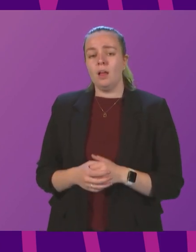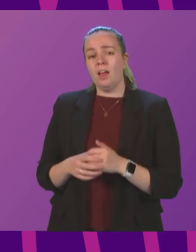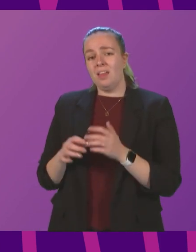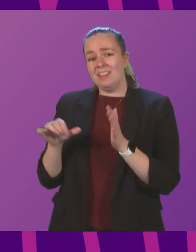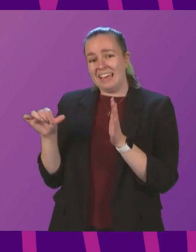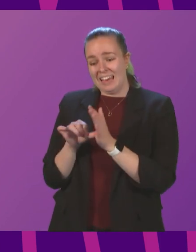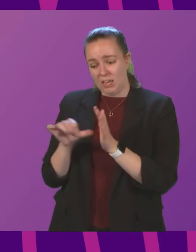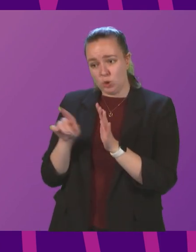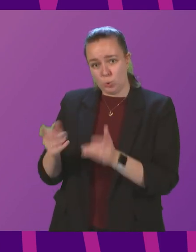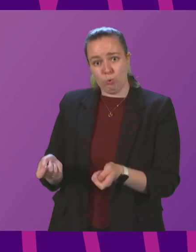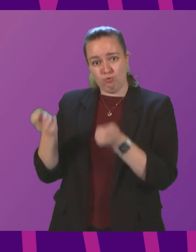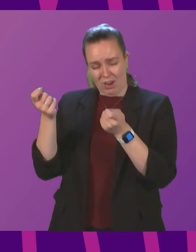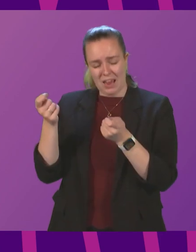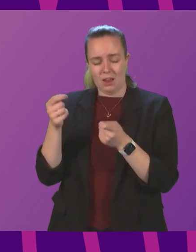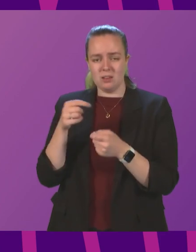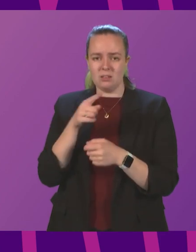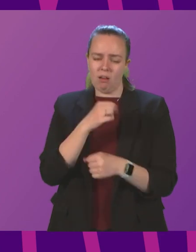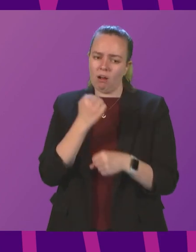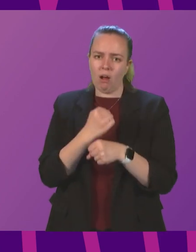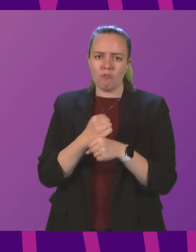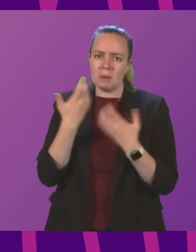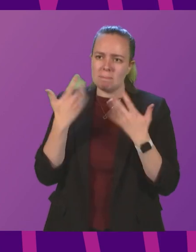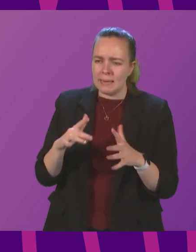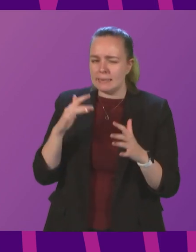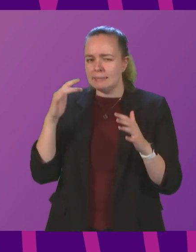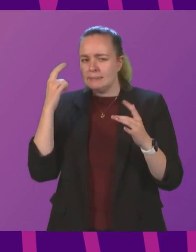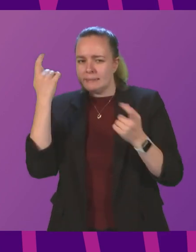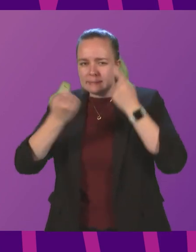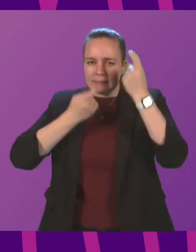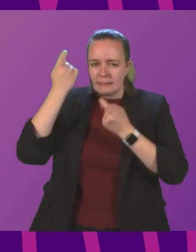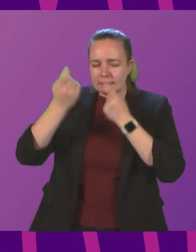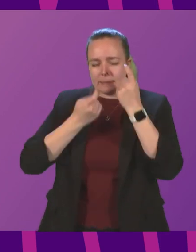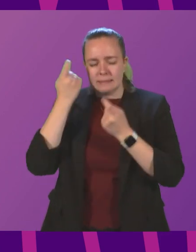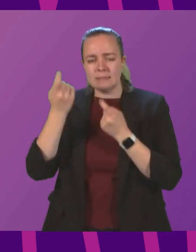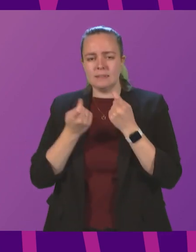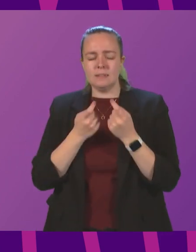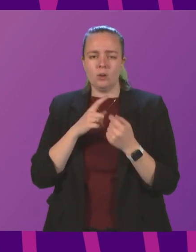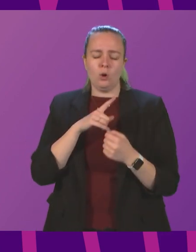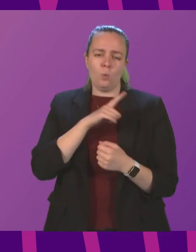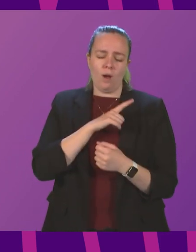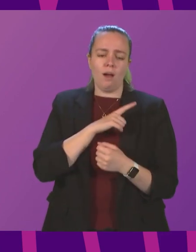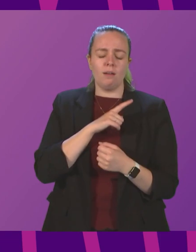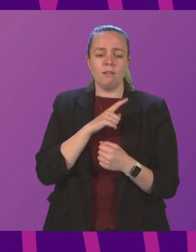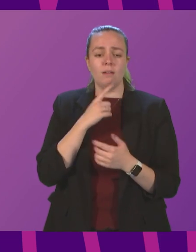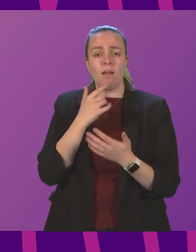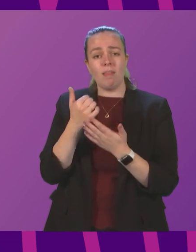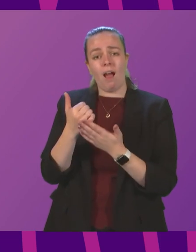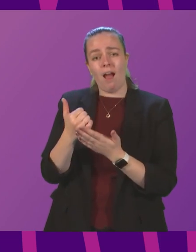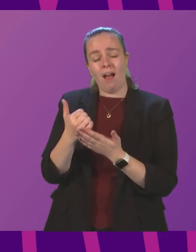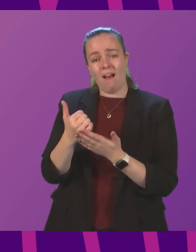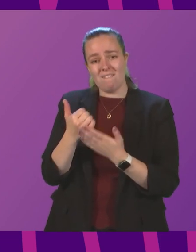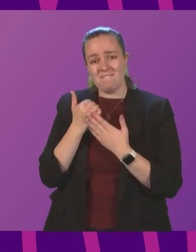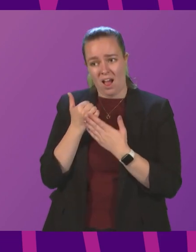Cameron raises with me is one the Government has considered very carefully, because the advice that